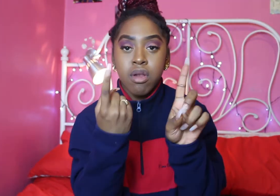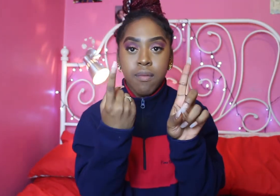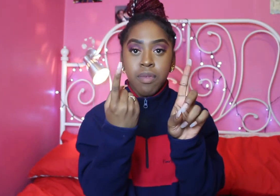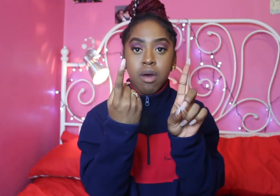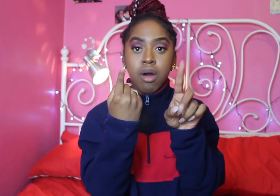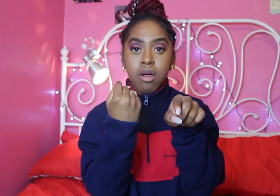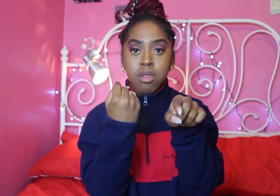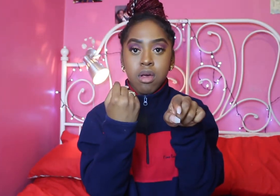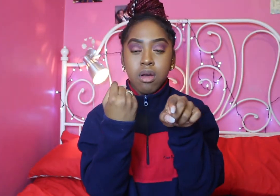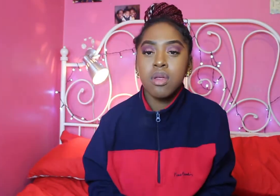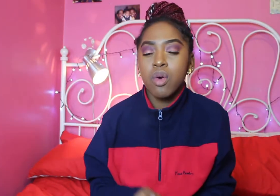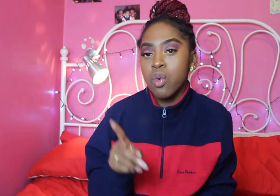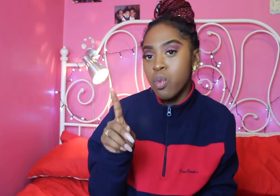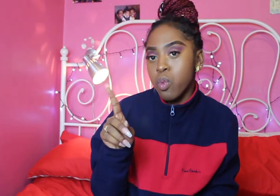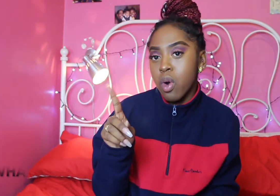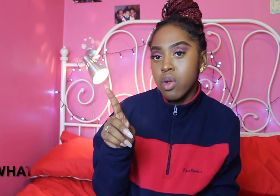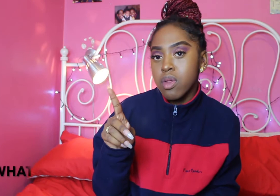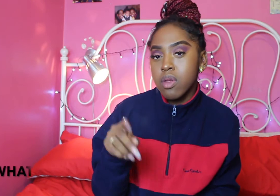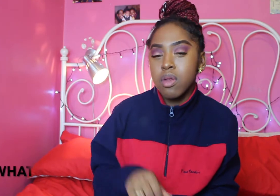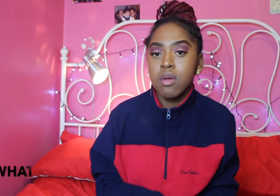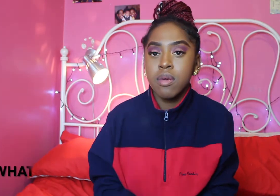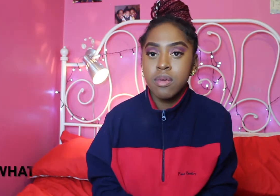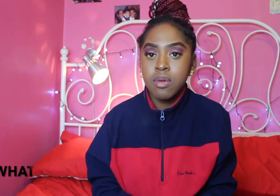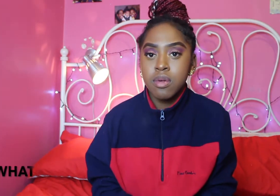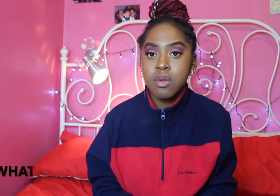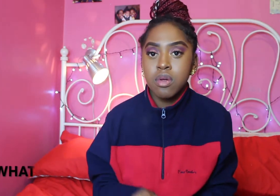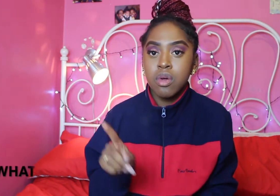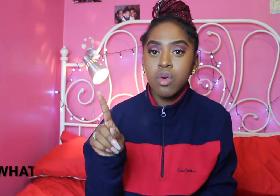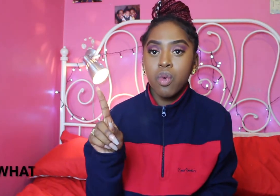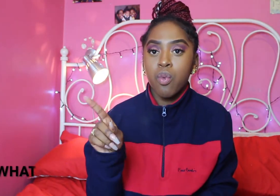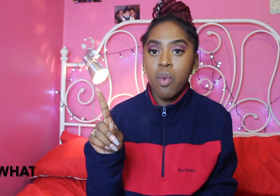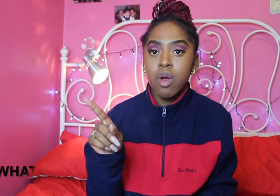Answer What? What?